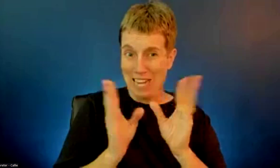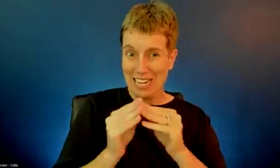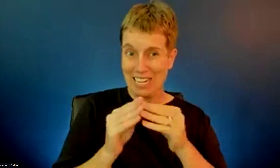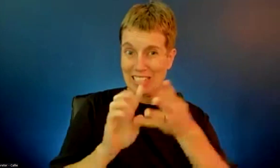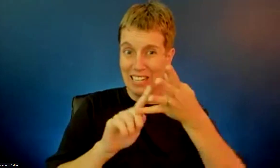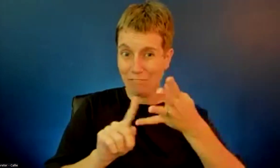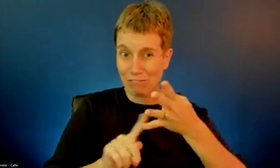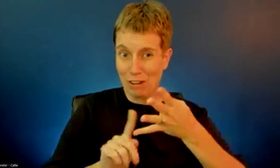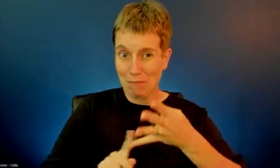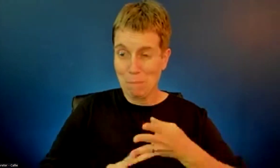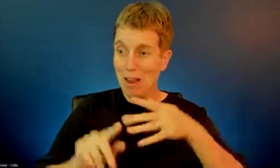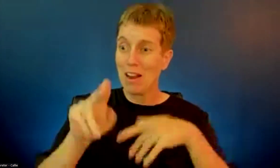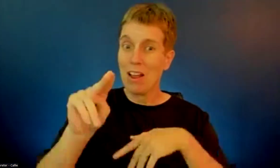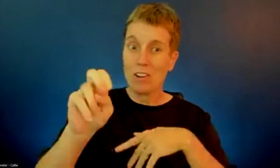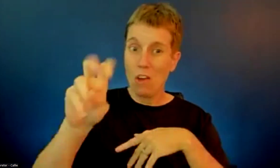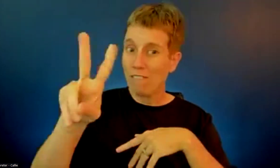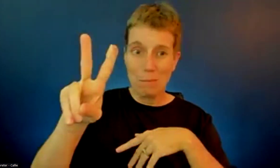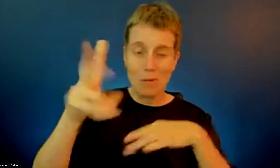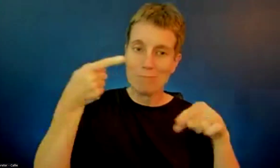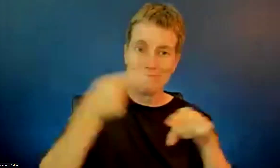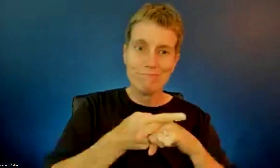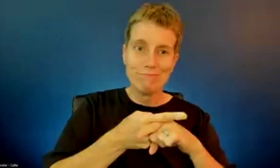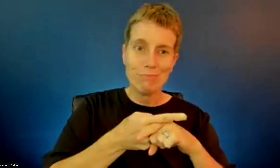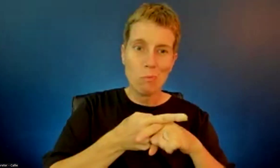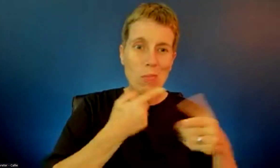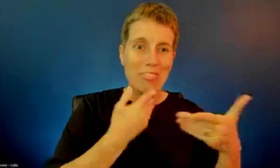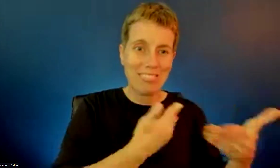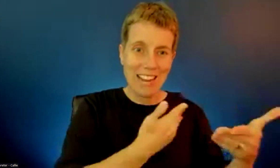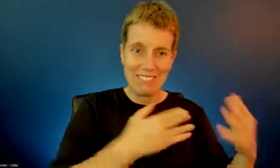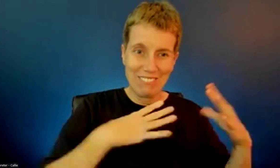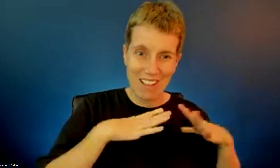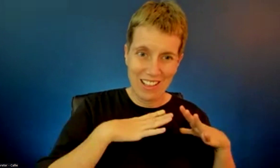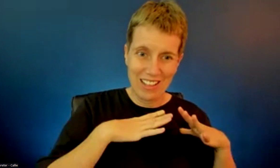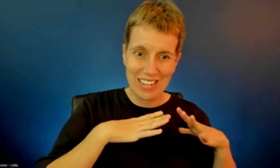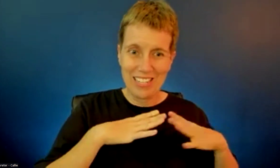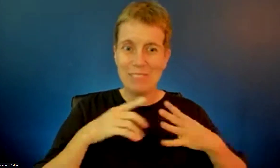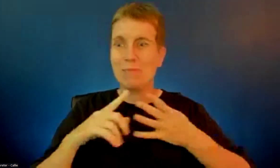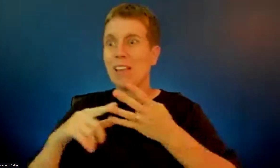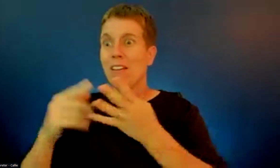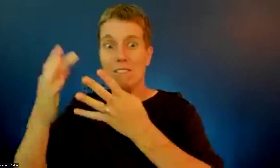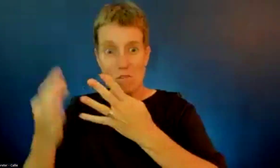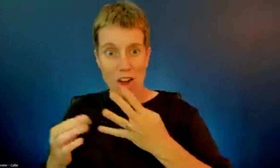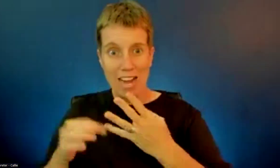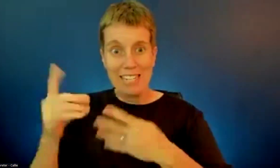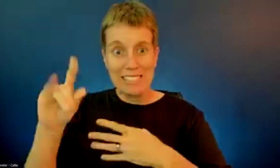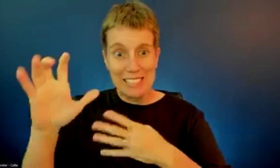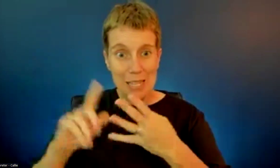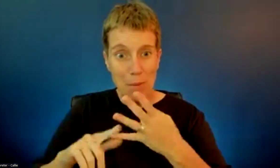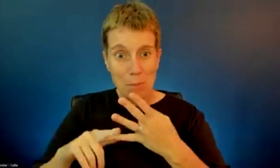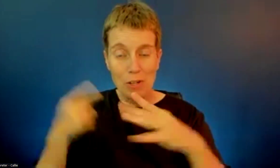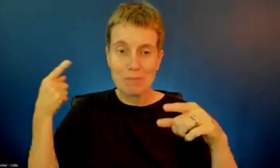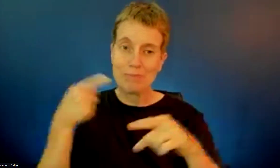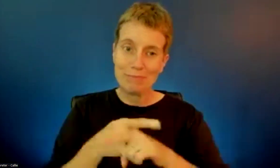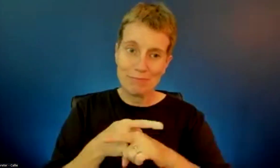And then if we have some, like, I'm not picking on anybody. And I probably shouldn't say this since I was late